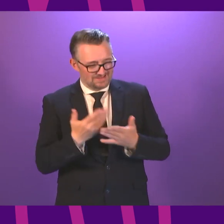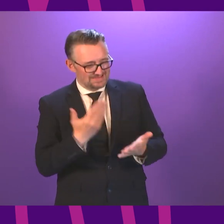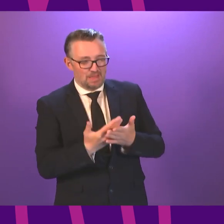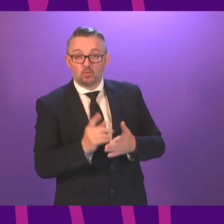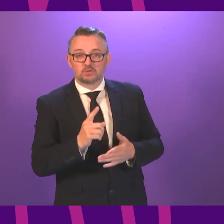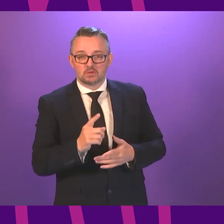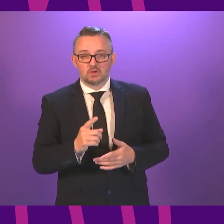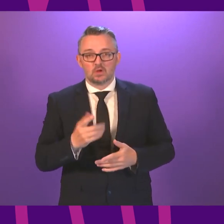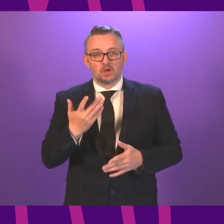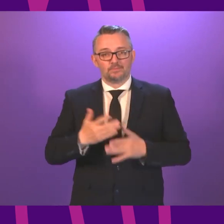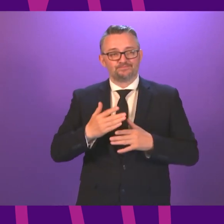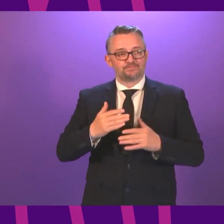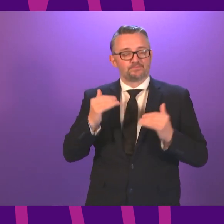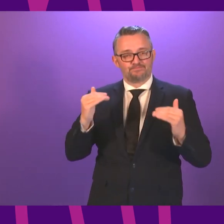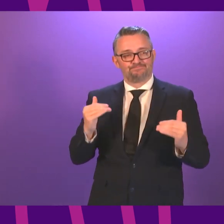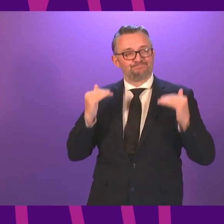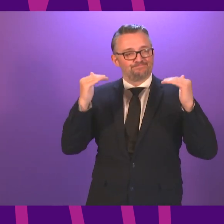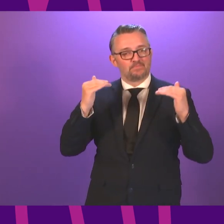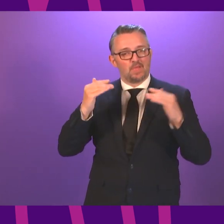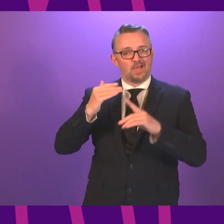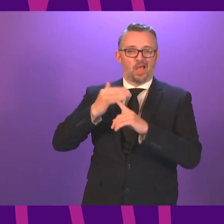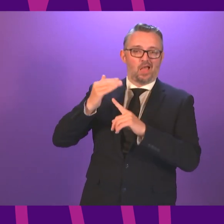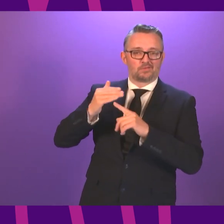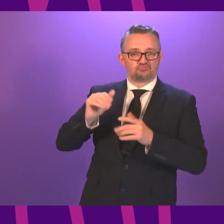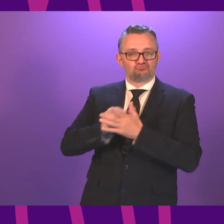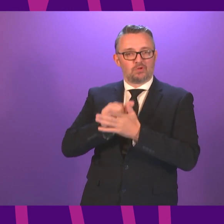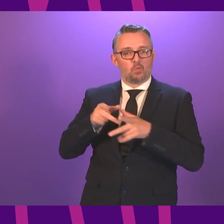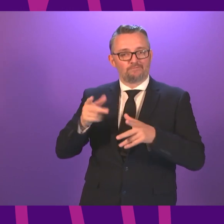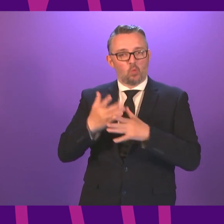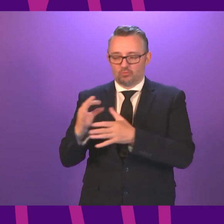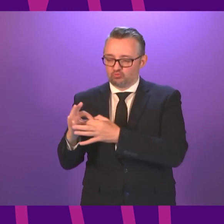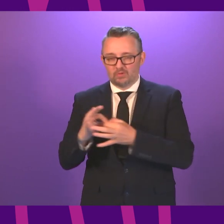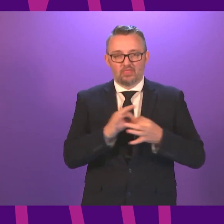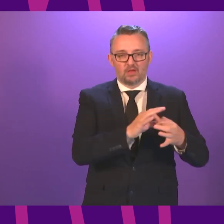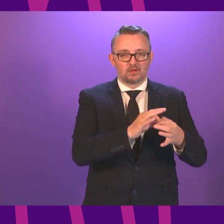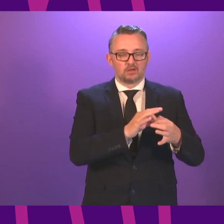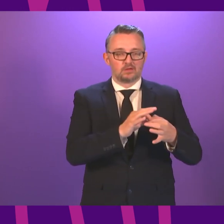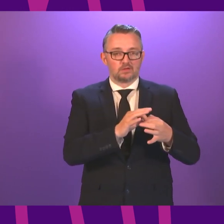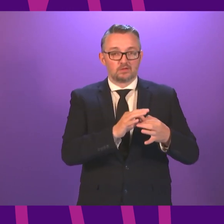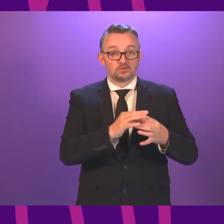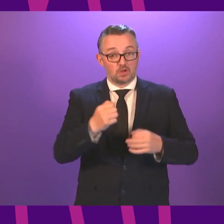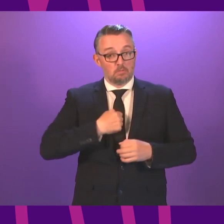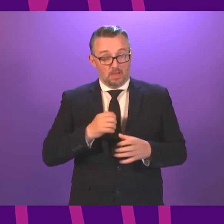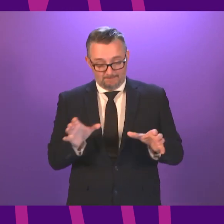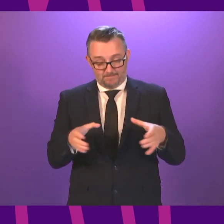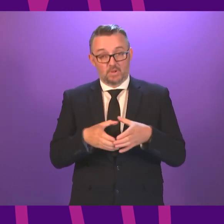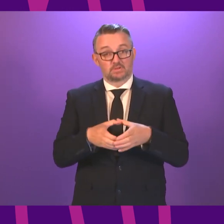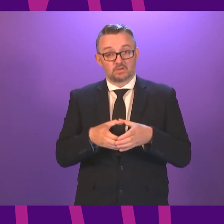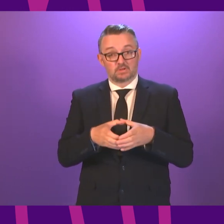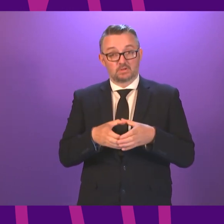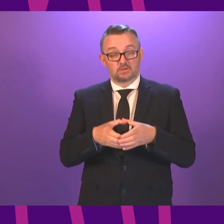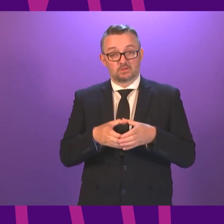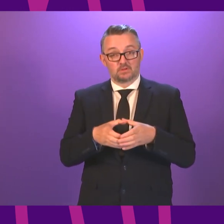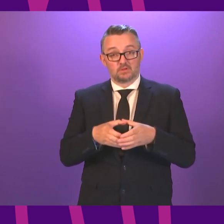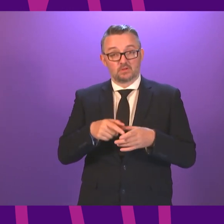and cooperative approach to politics that puts the interests of the country first. My party, without any